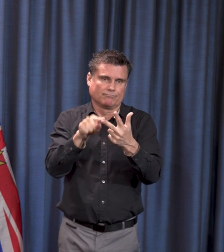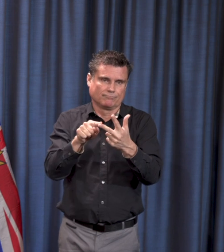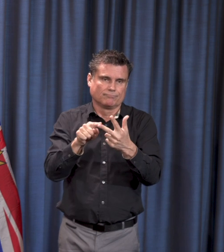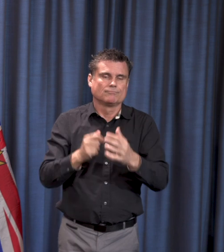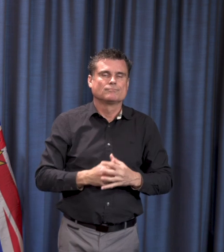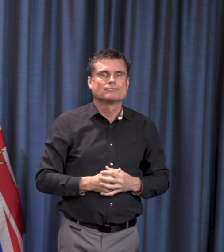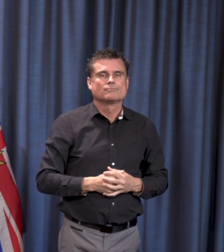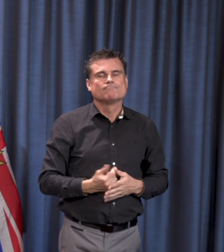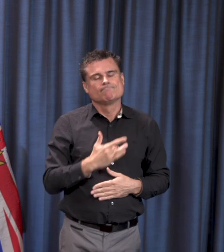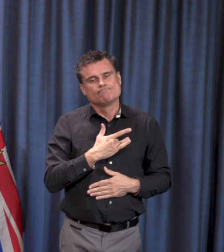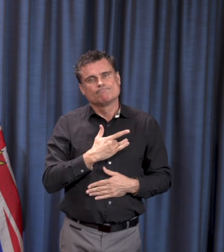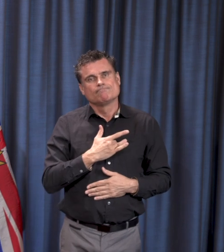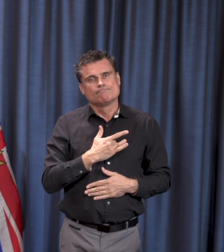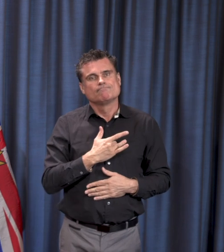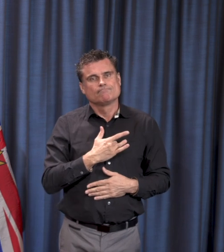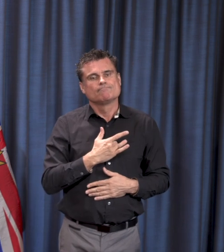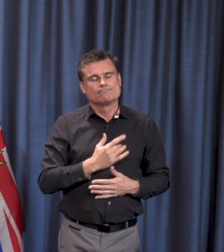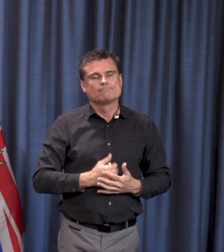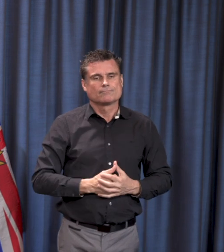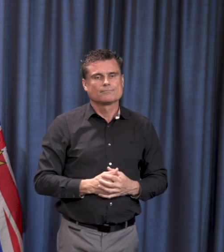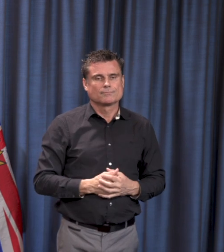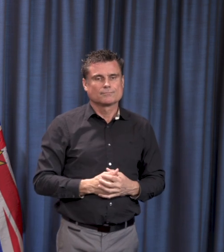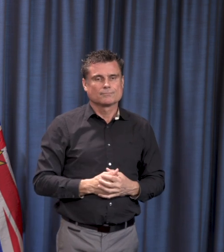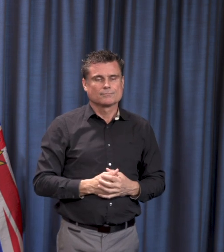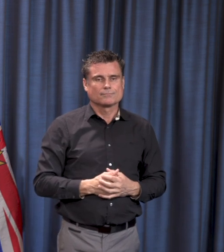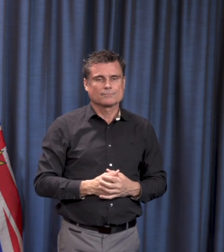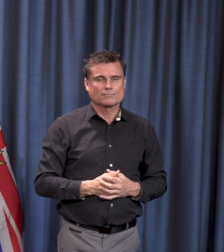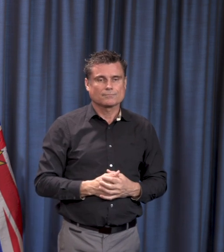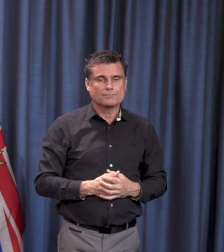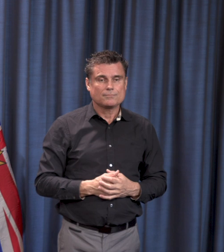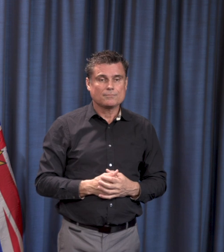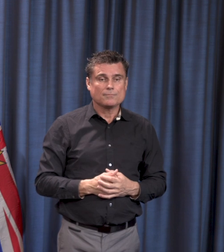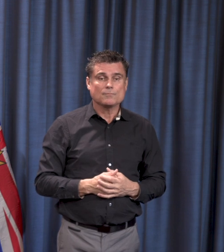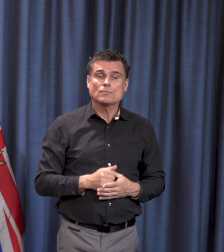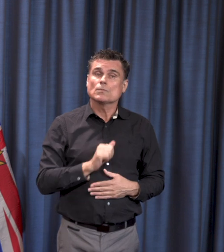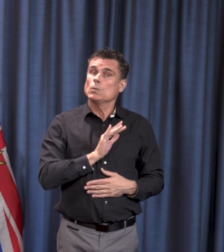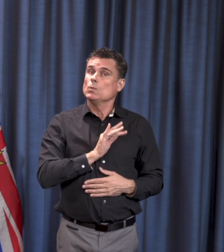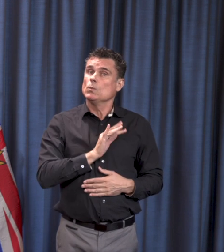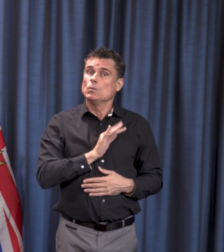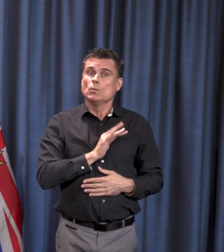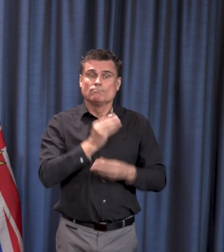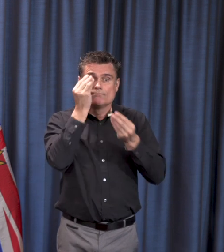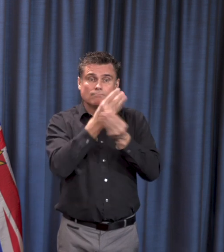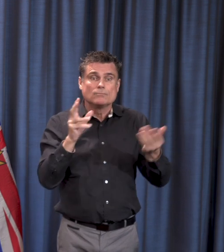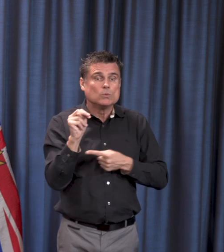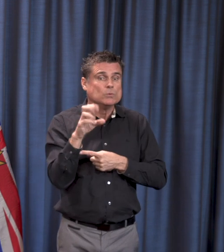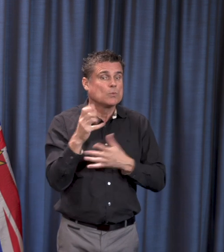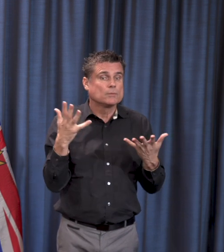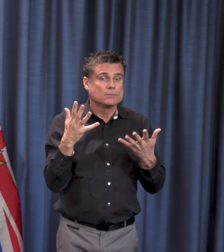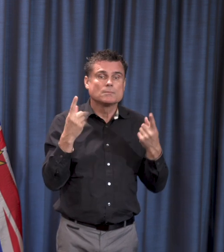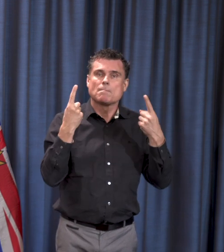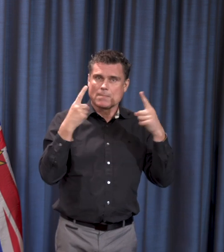passing of these people. On a more positive note, we have finally got enough testing and